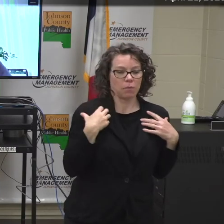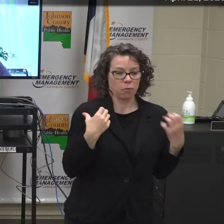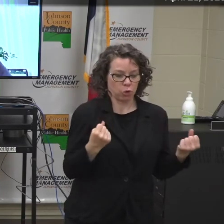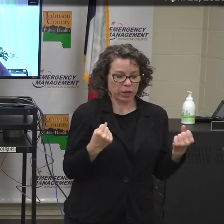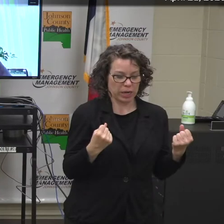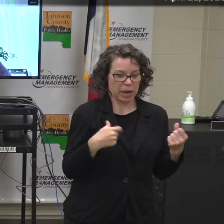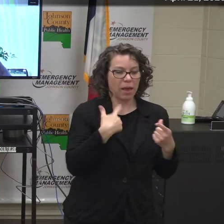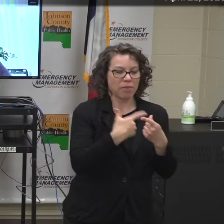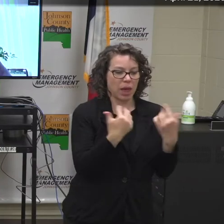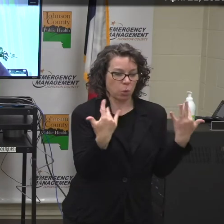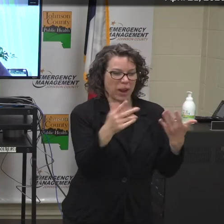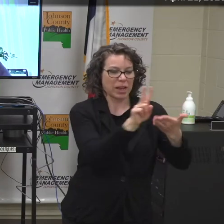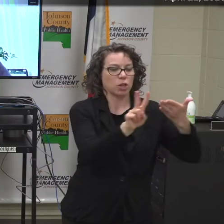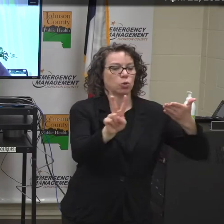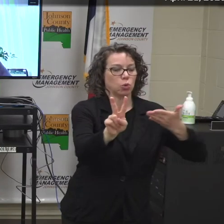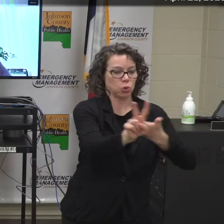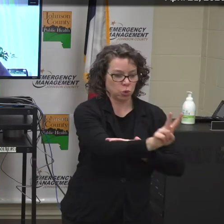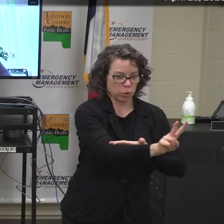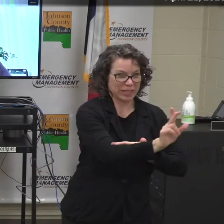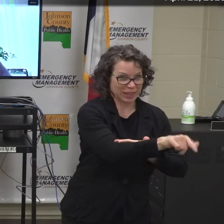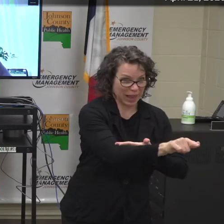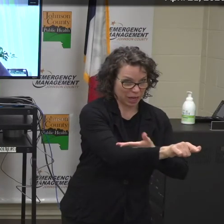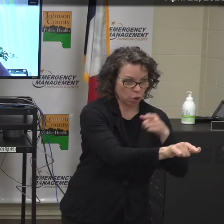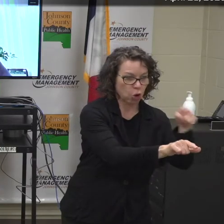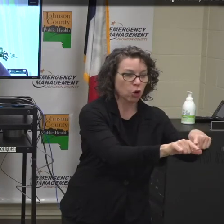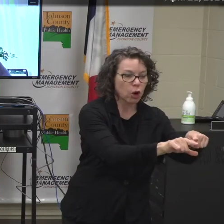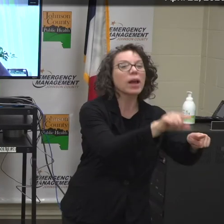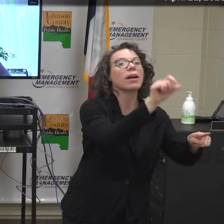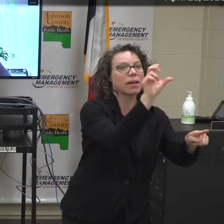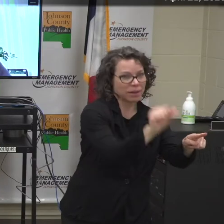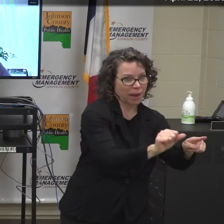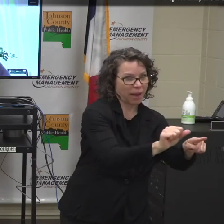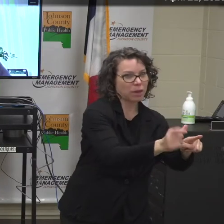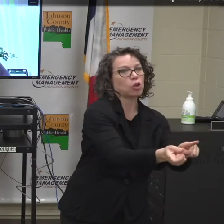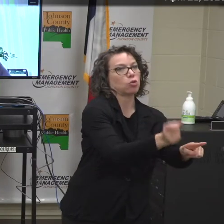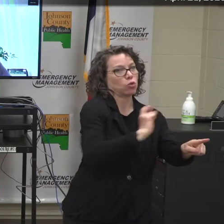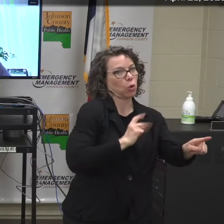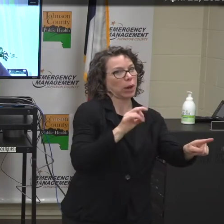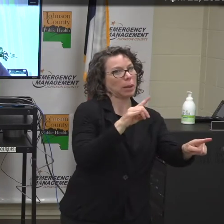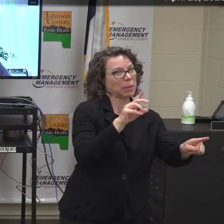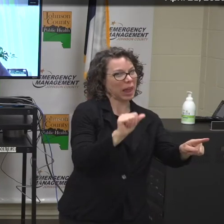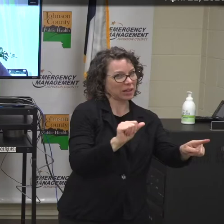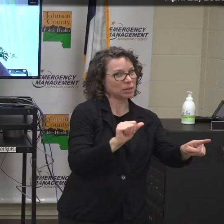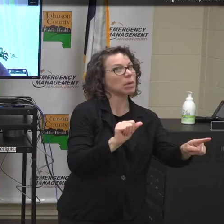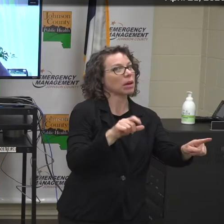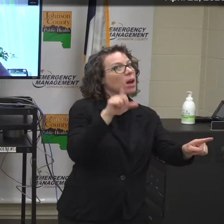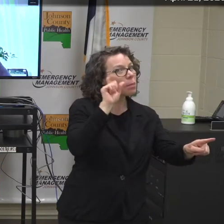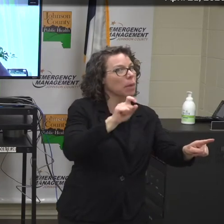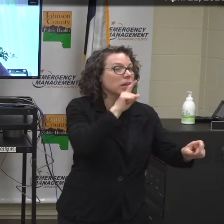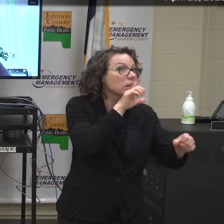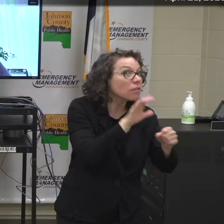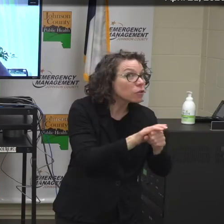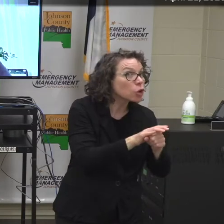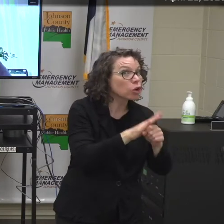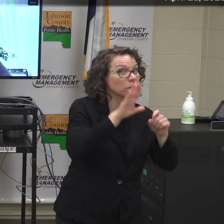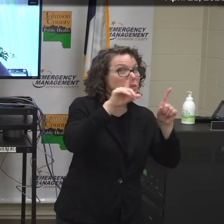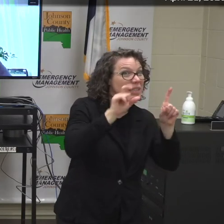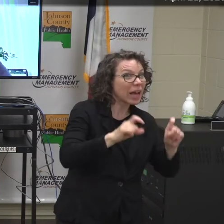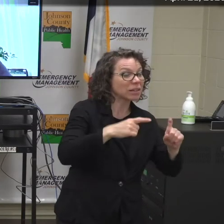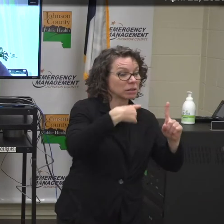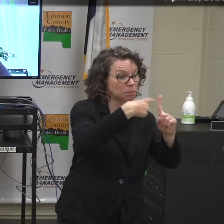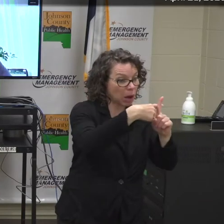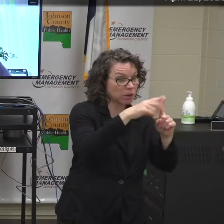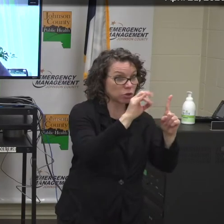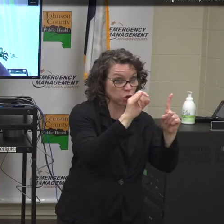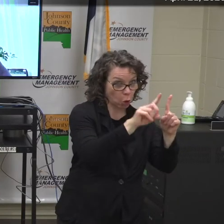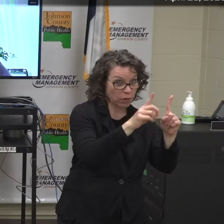following, uh, their testing of testing positive. And that test must be confirmed by their provider. Uh, a